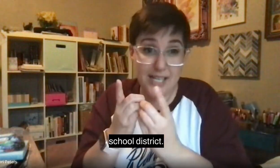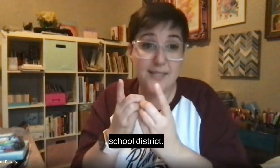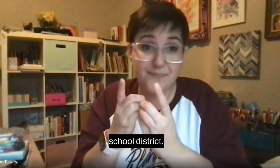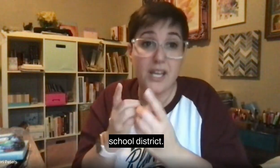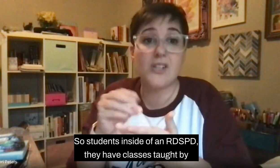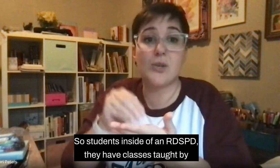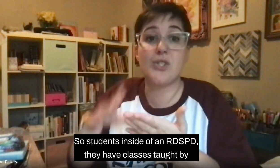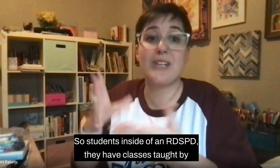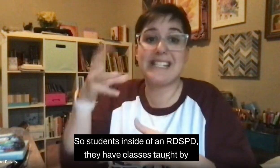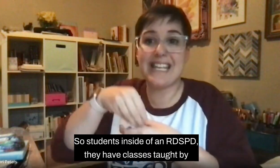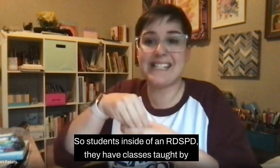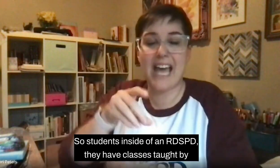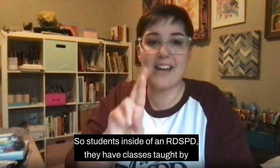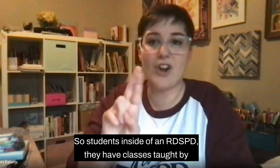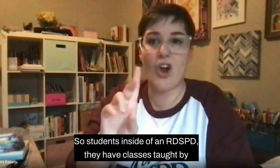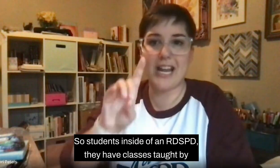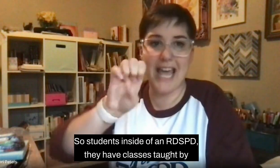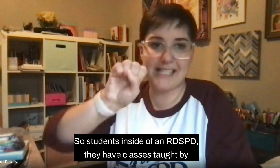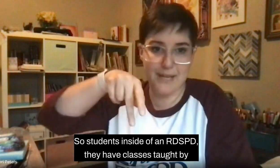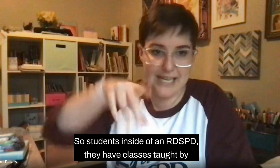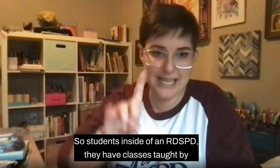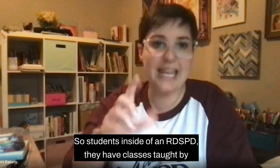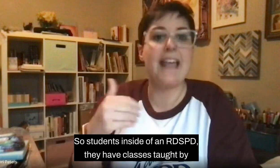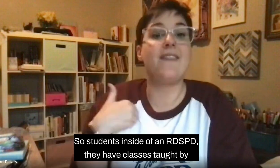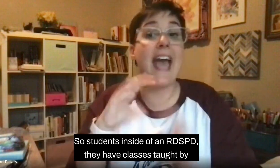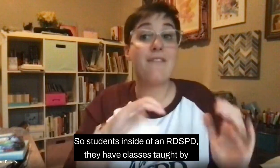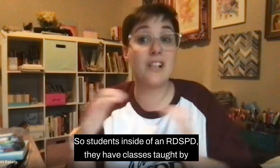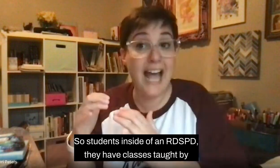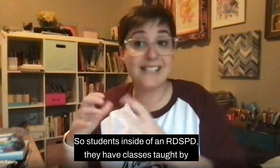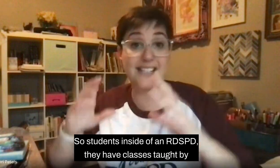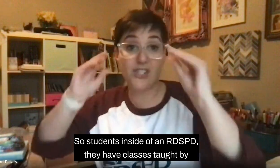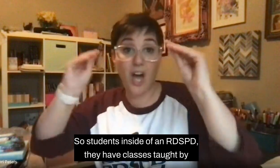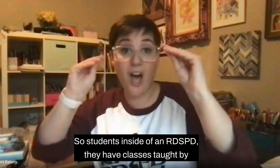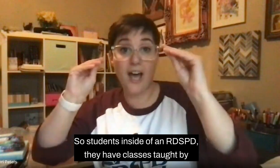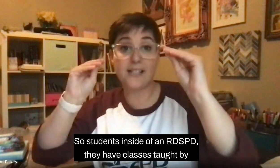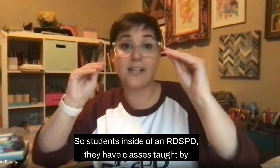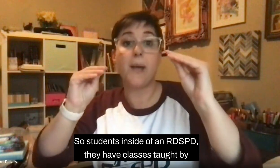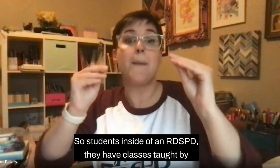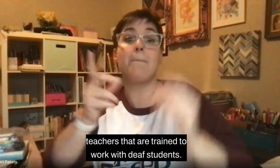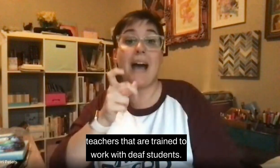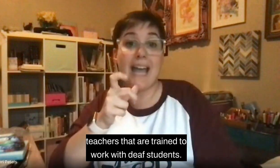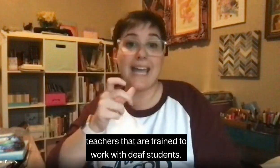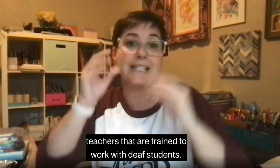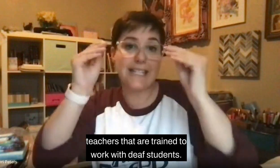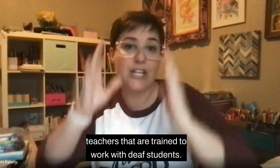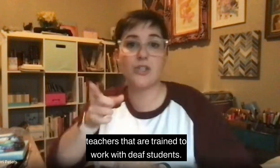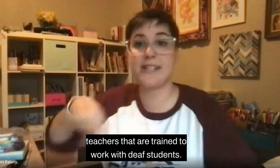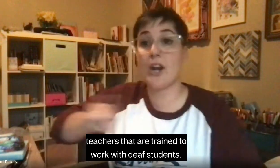So students inside of an RDSPD, they have classes taught by teachers that are